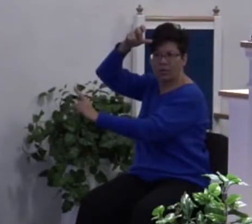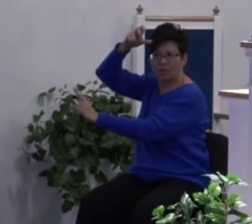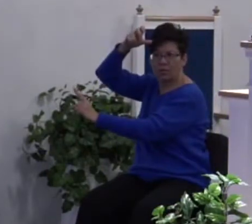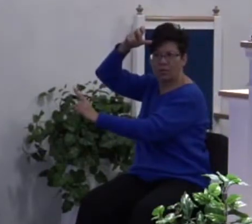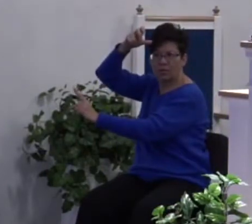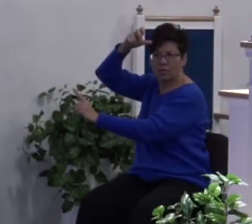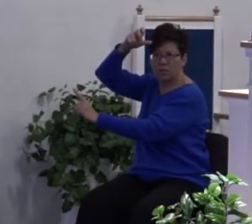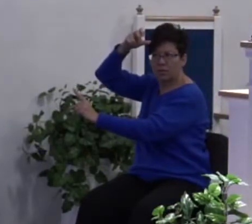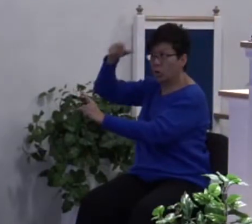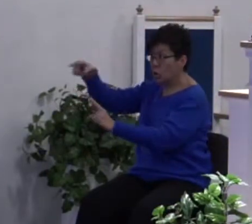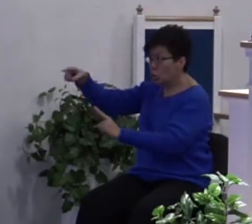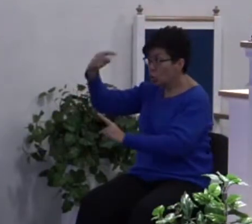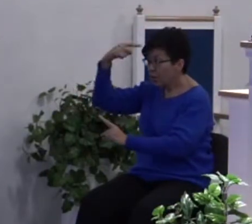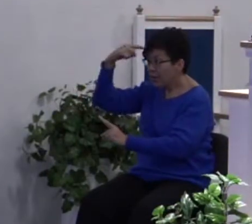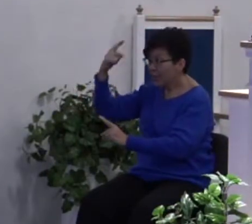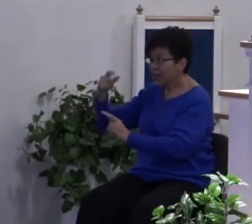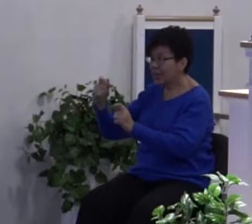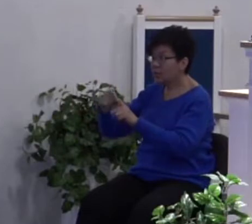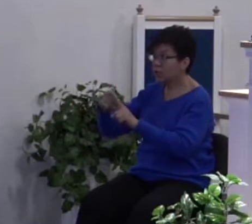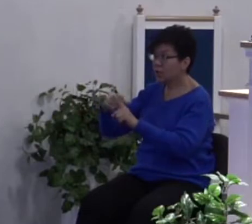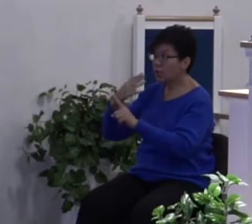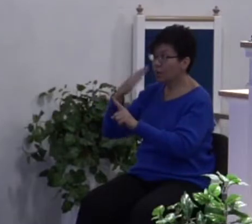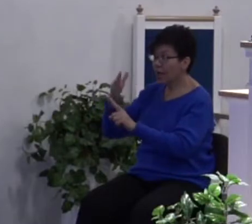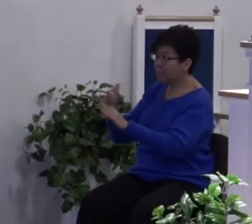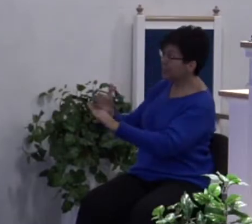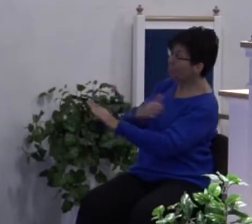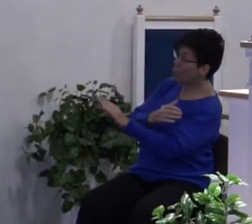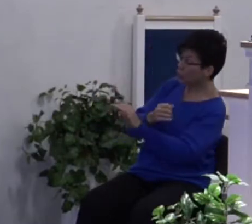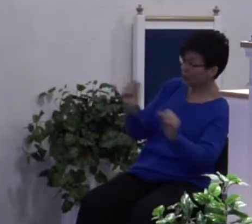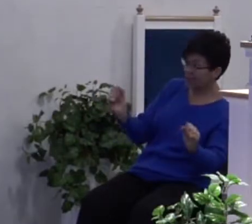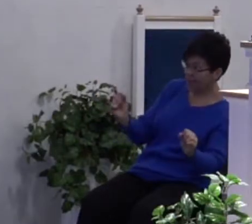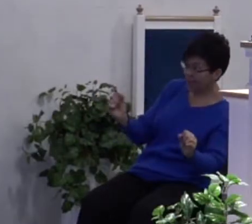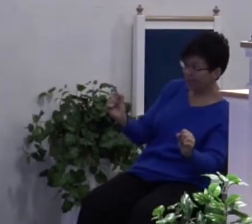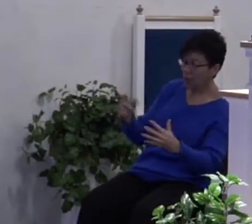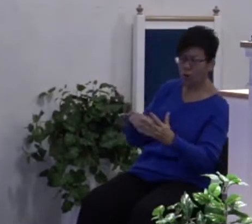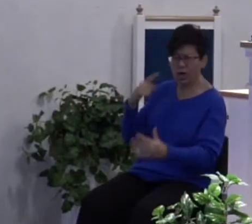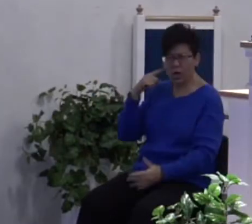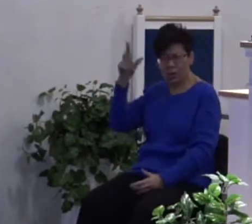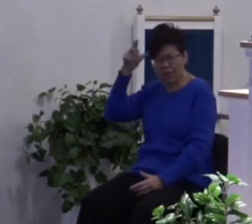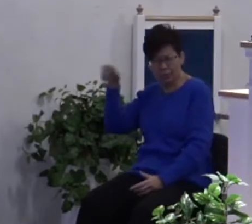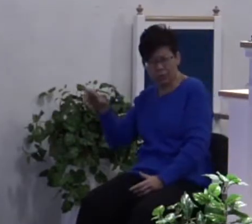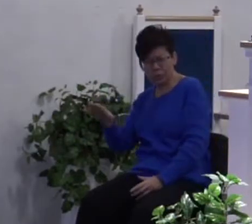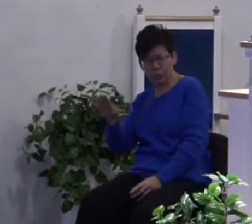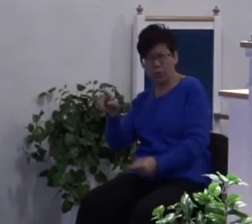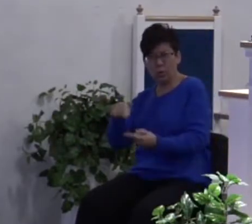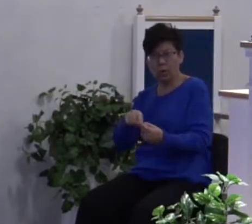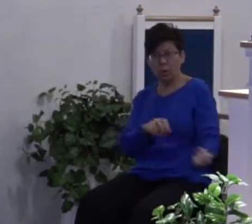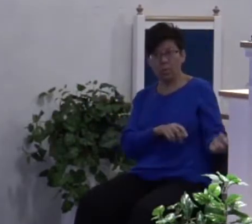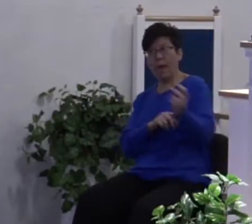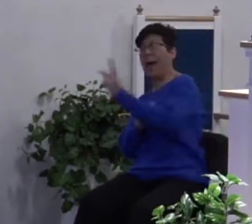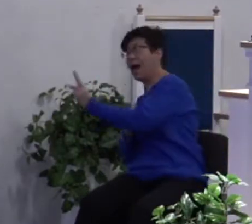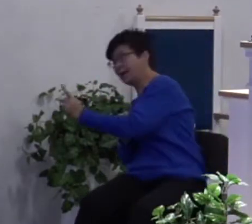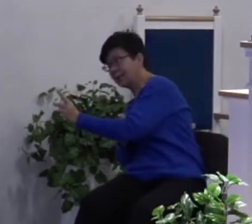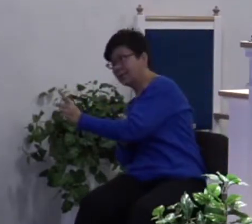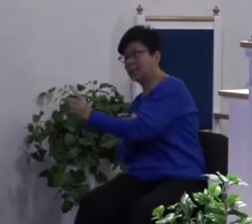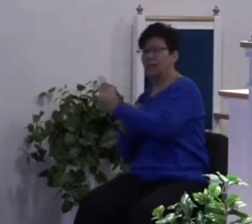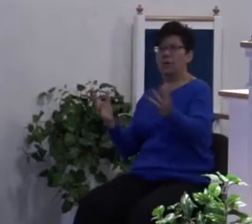You think he treated you bad before you got saved? What do you think he's going to do to you when you come back to him? Come on back home.